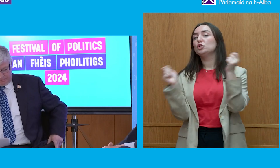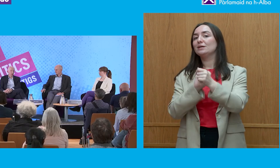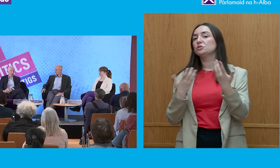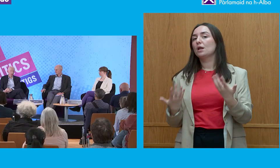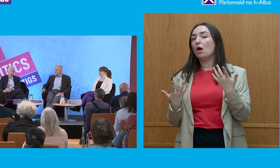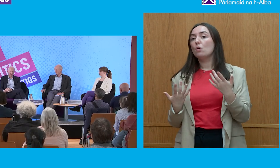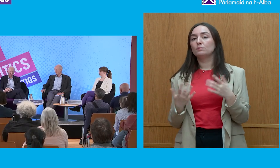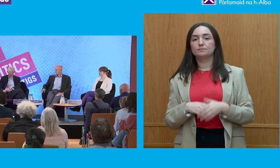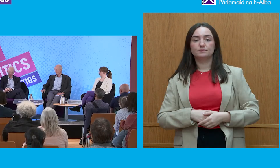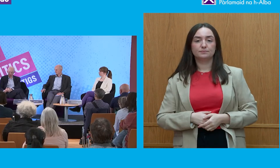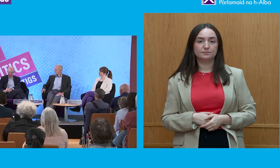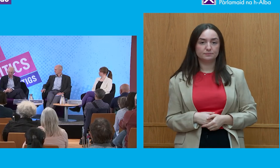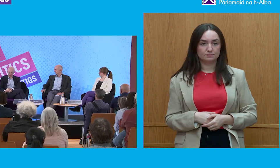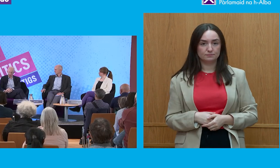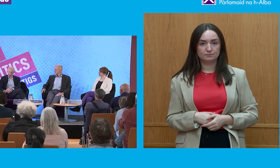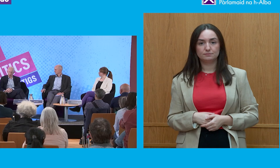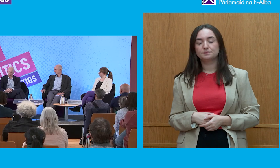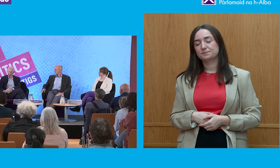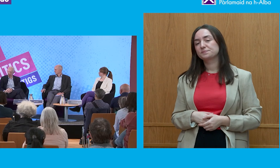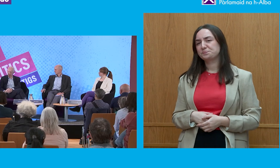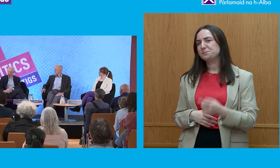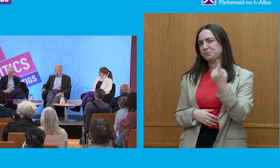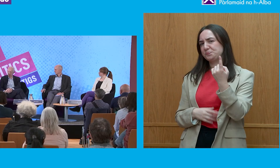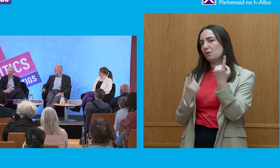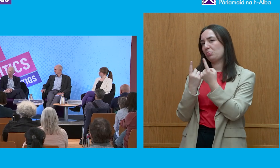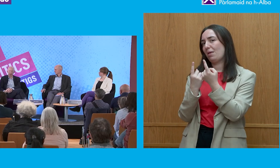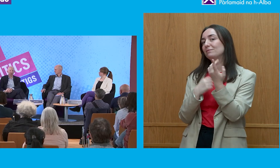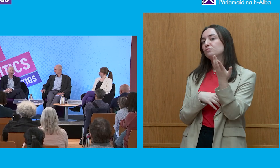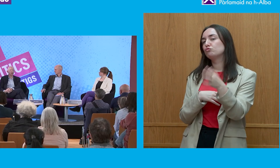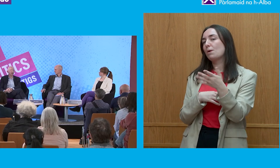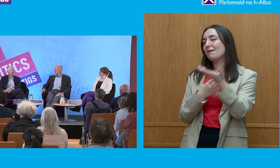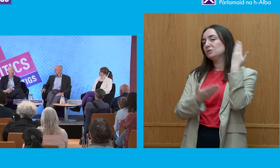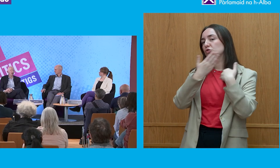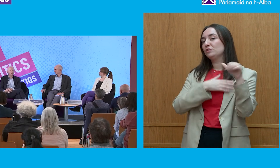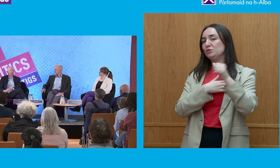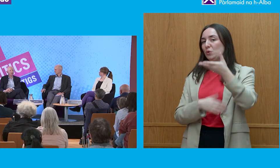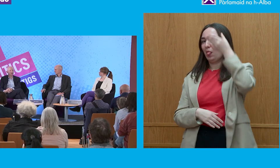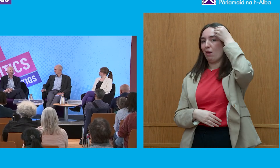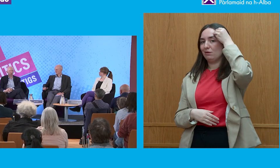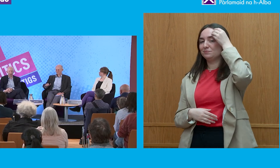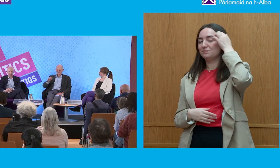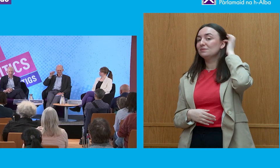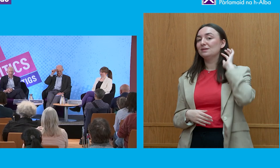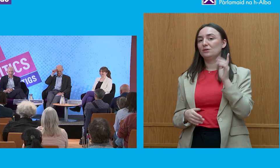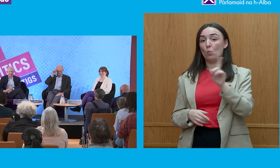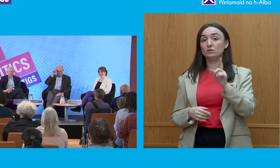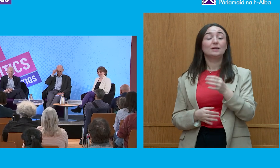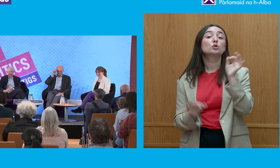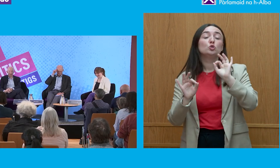of course, the first rule of history is that the first lesson of history is that nobody ever learns the lessons of history.